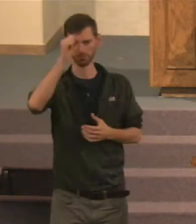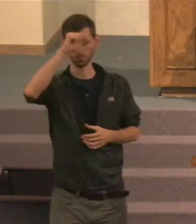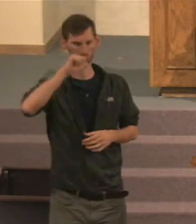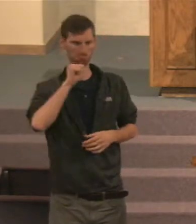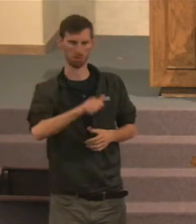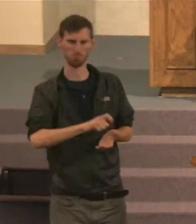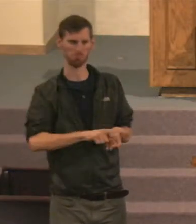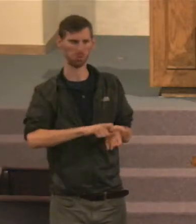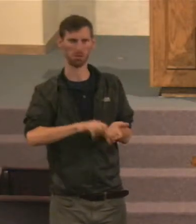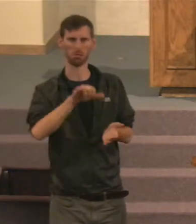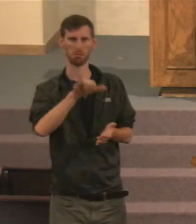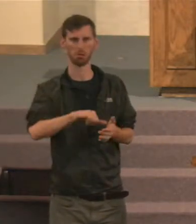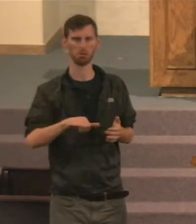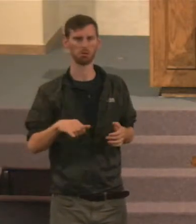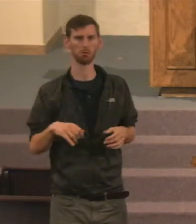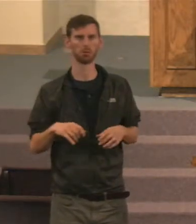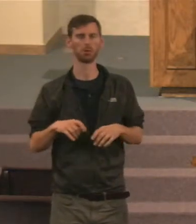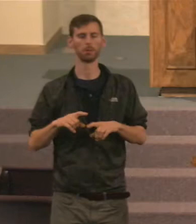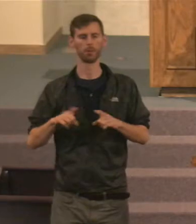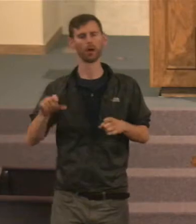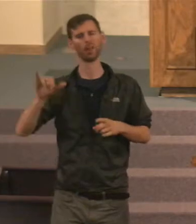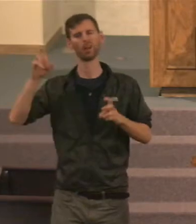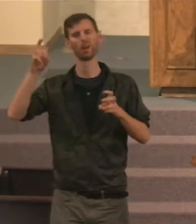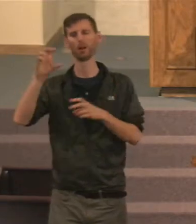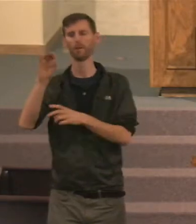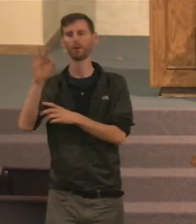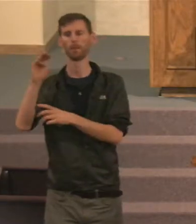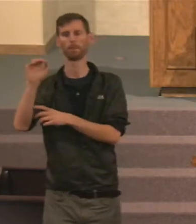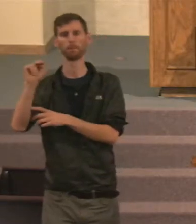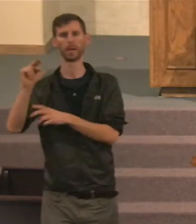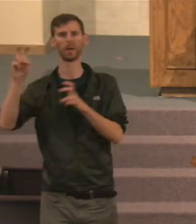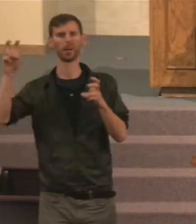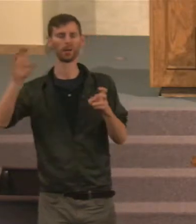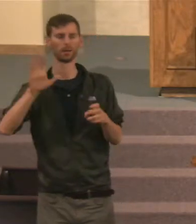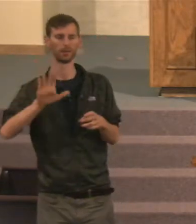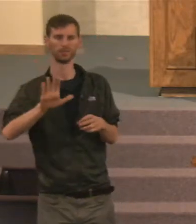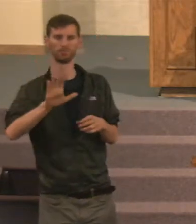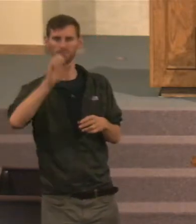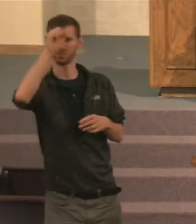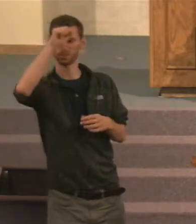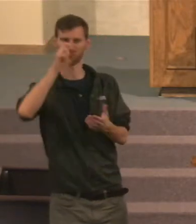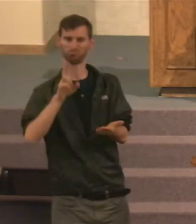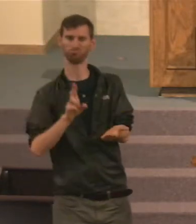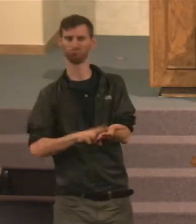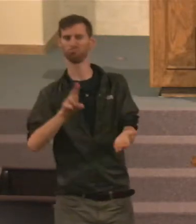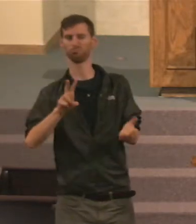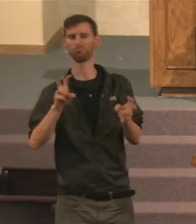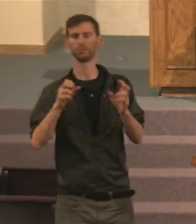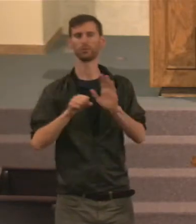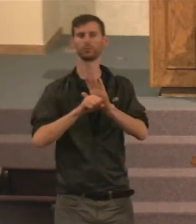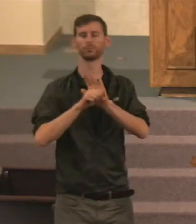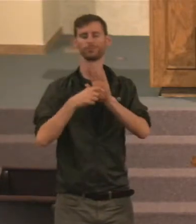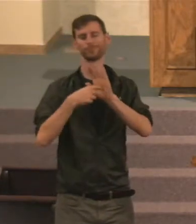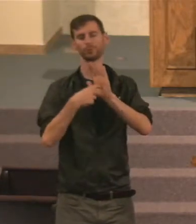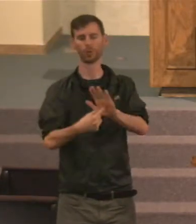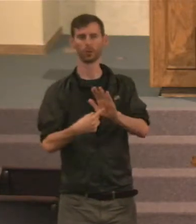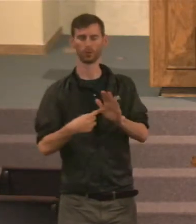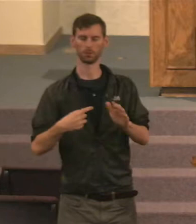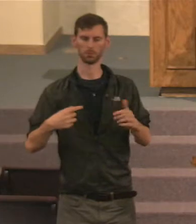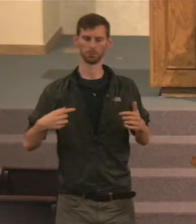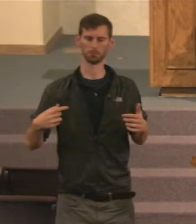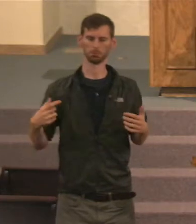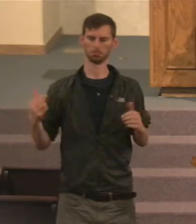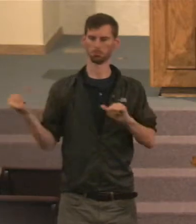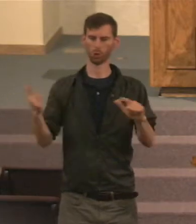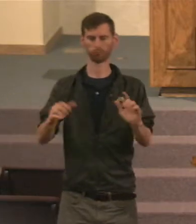But Brother Kaufman said, This kind of is like, Solomon signing it. When he says, Vanity of vanities, All is vanity. Everybody identifies that, With